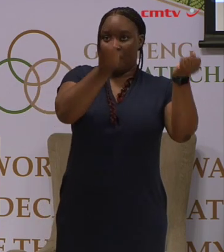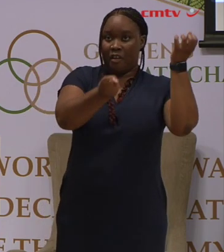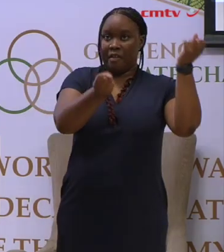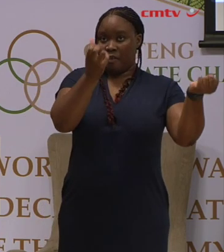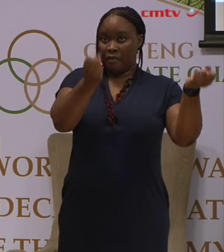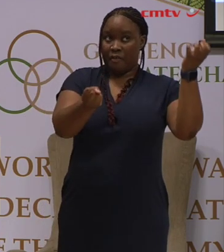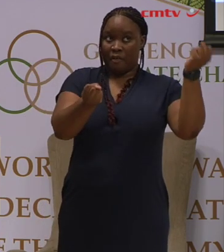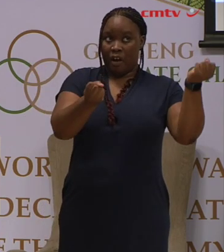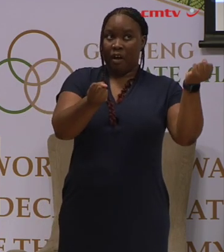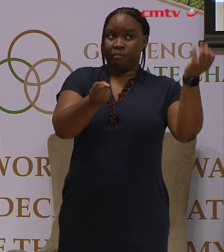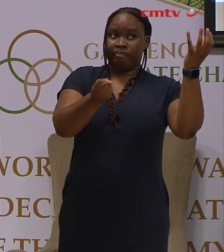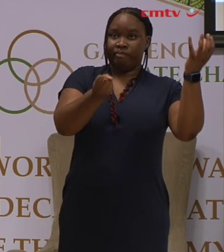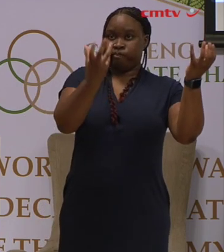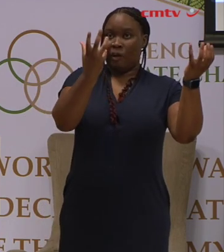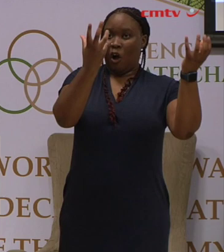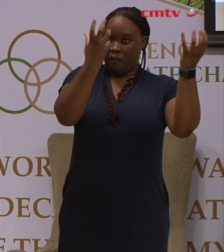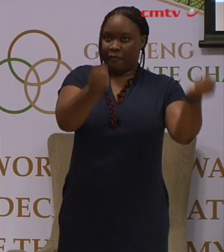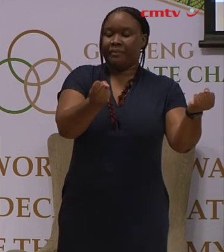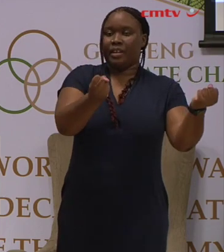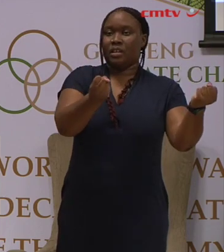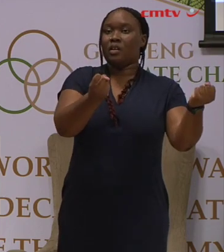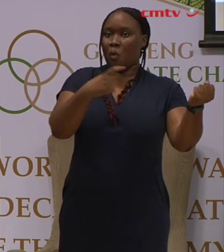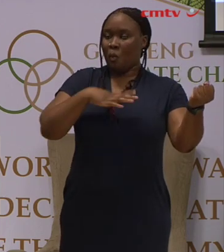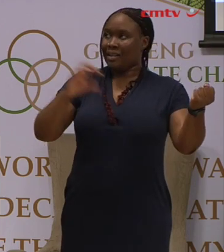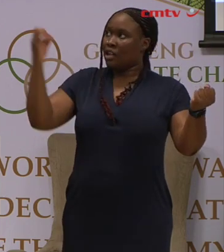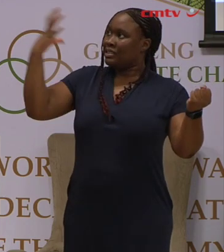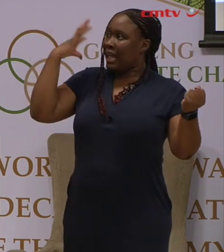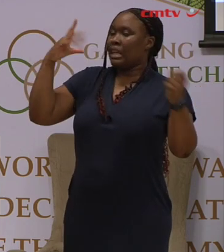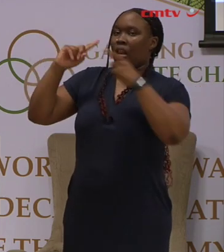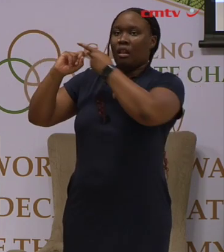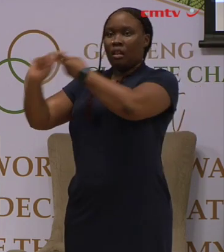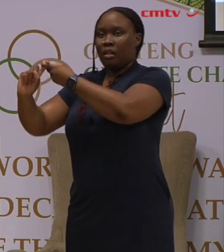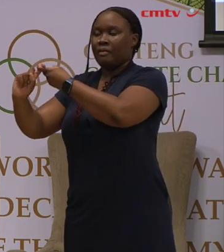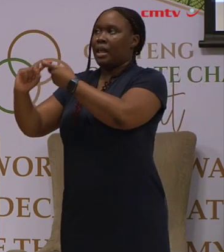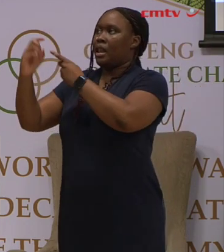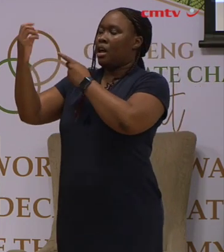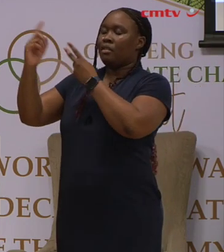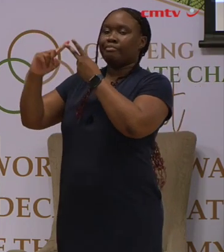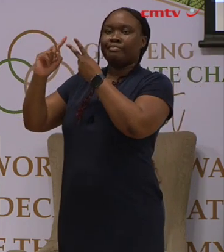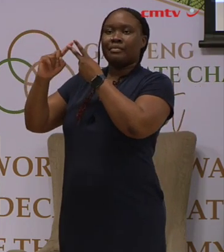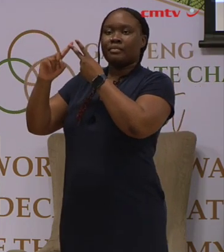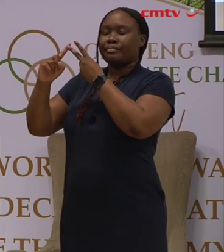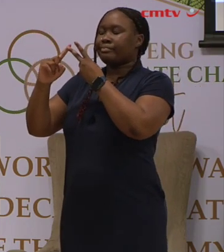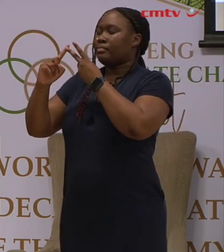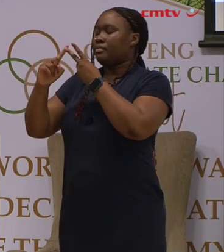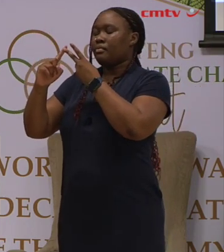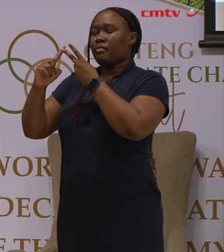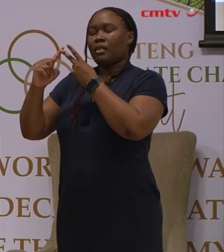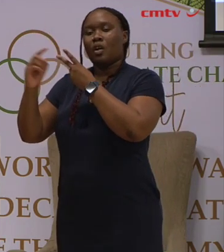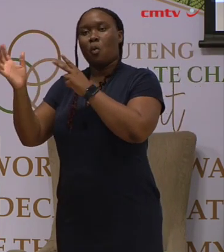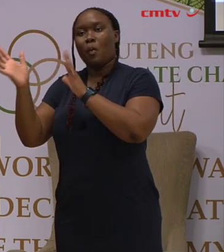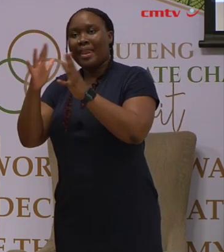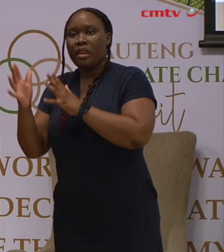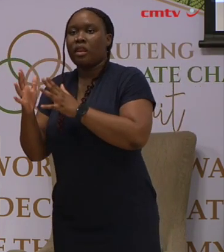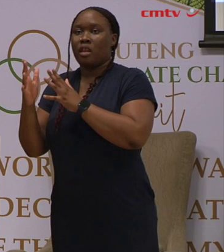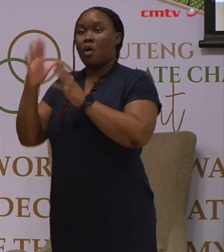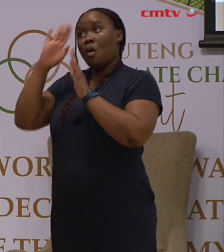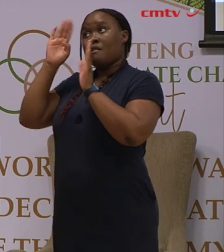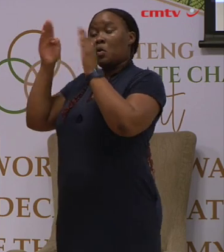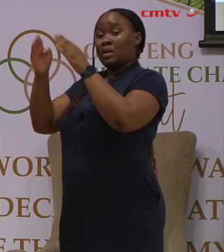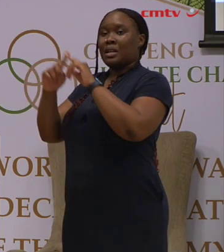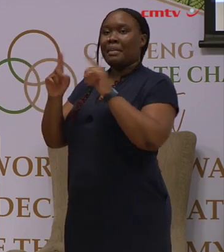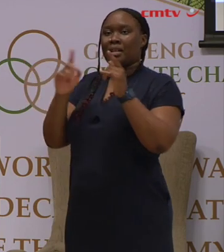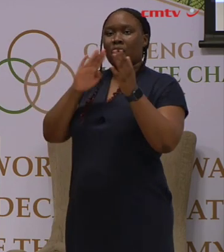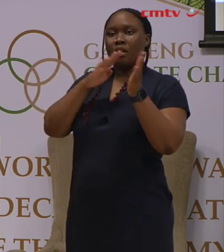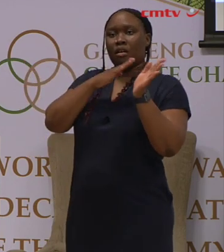the emissions that are in the air, we need to take greater care of our environment. That's undeniable. But the justness